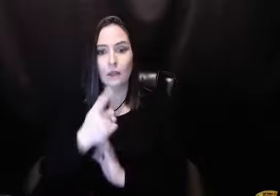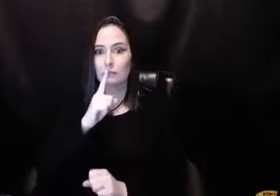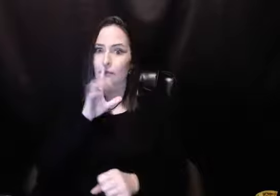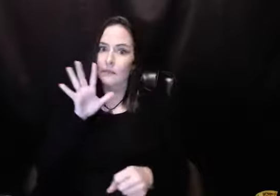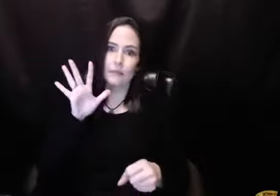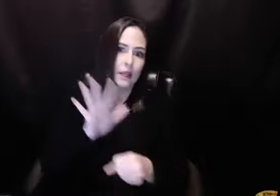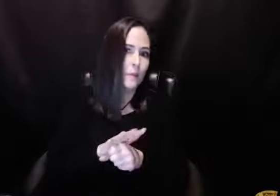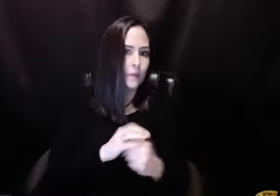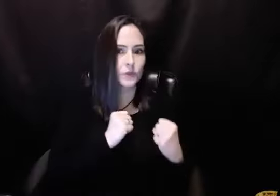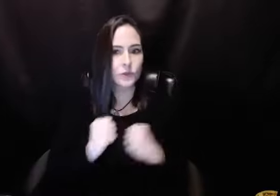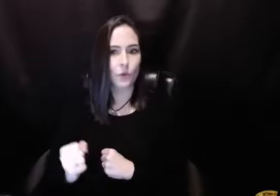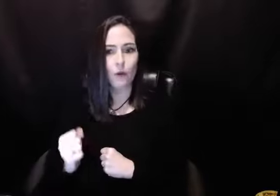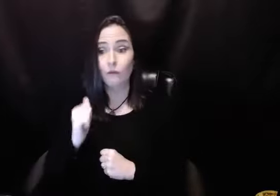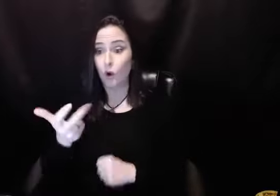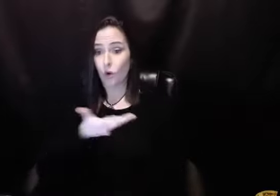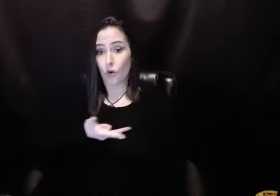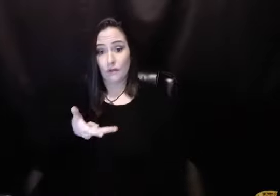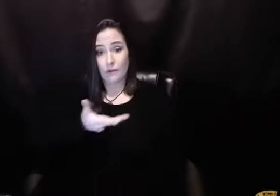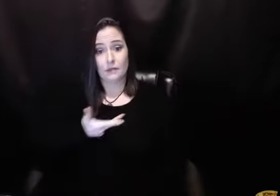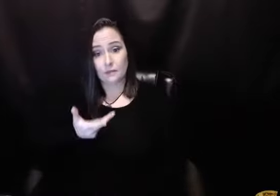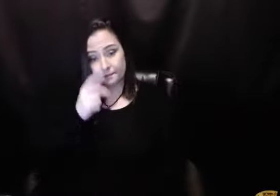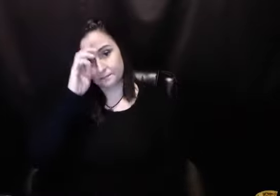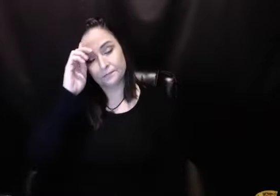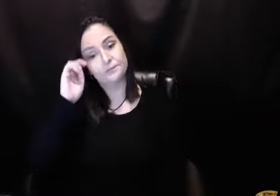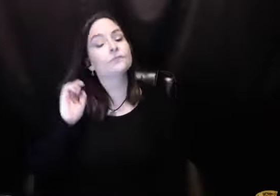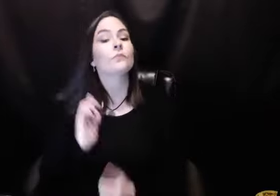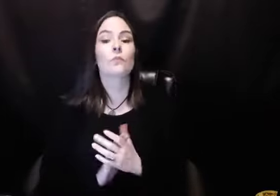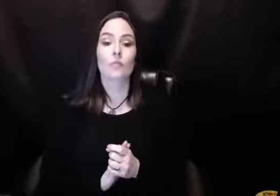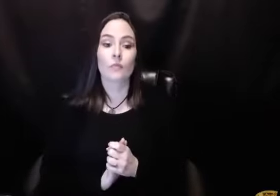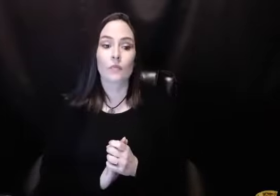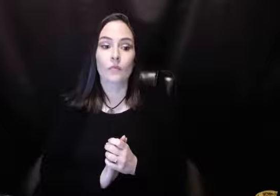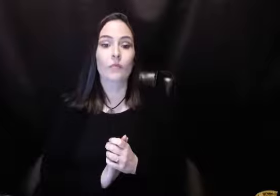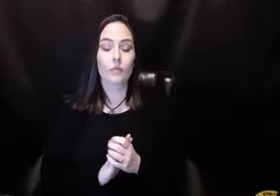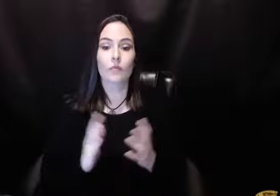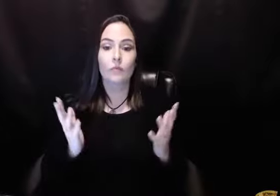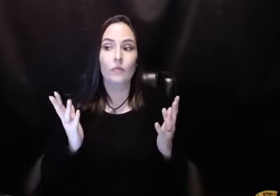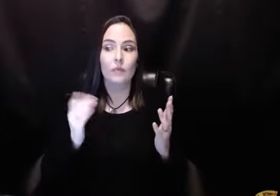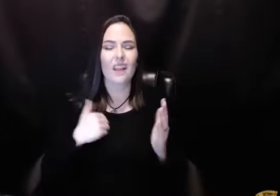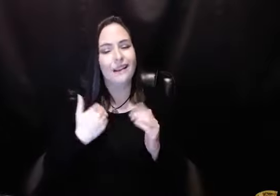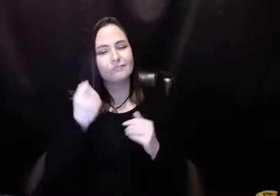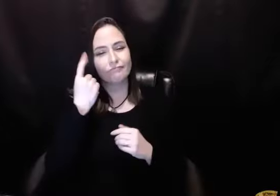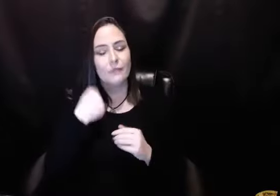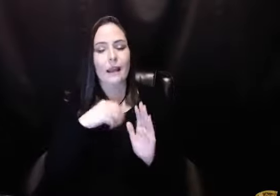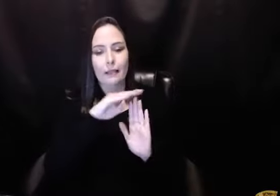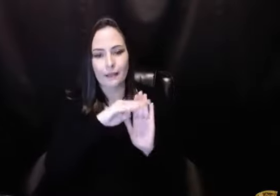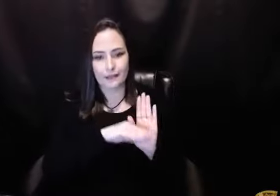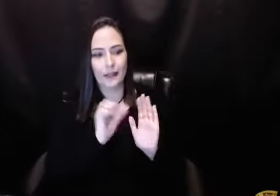I know what a commitment that was going to be for all of us, for all of us. Well, I said,